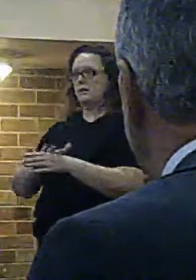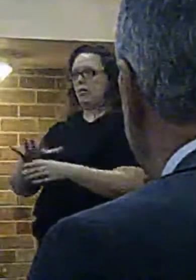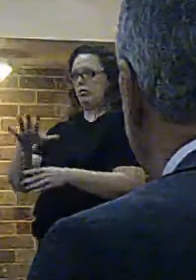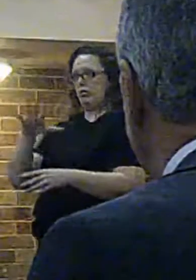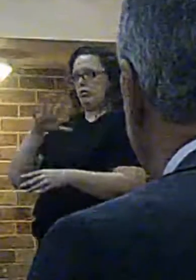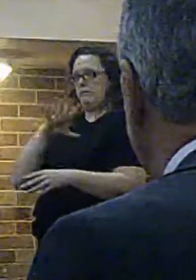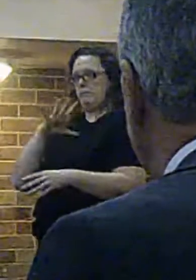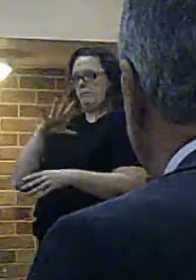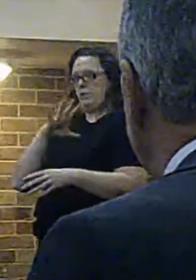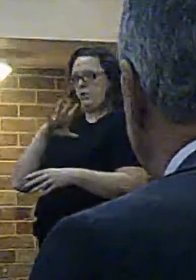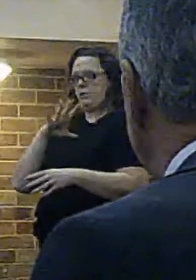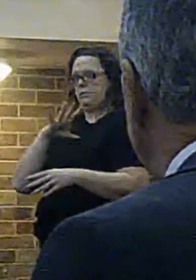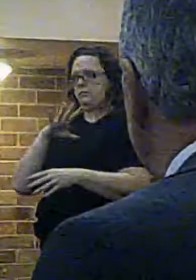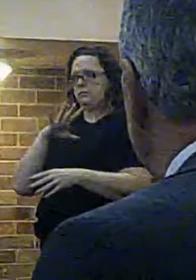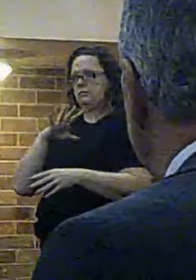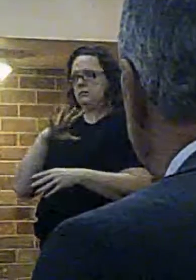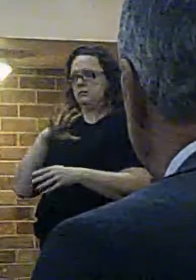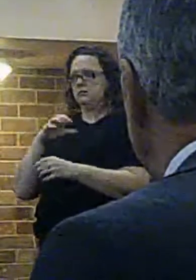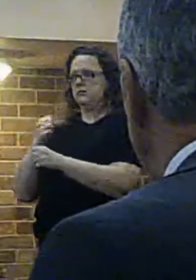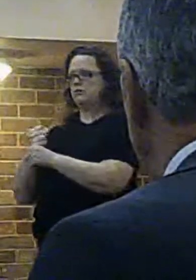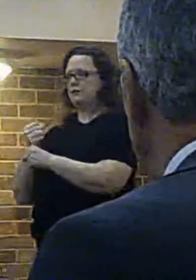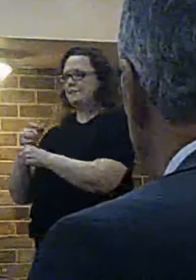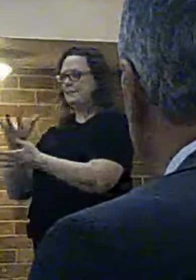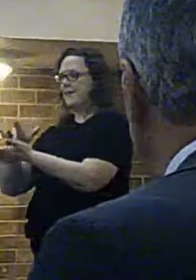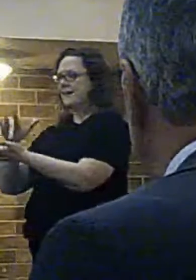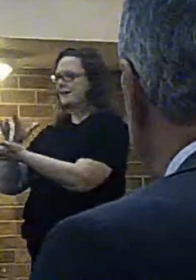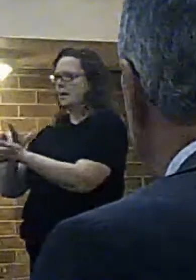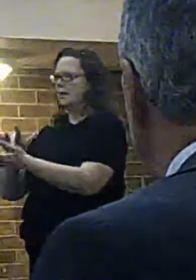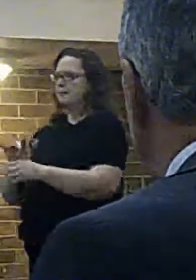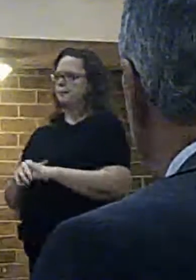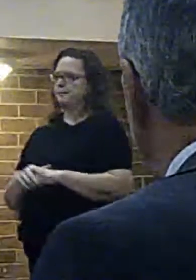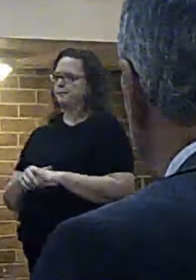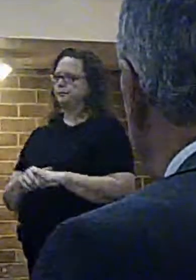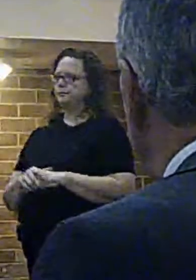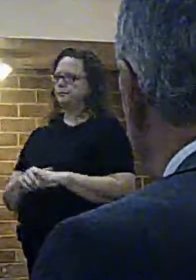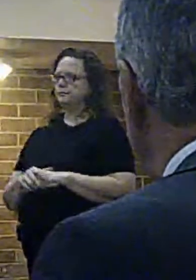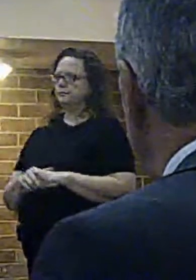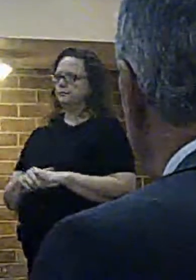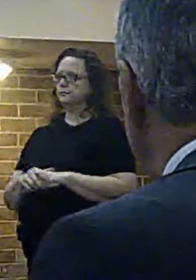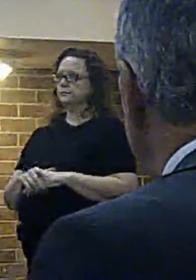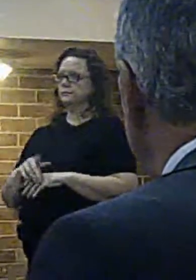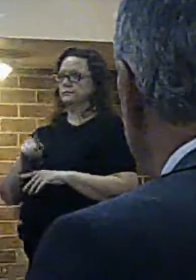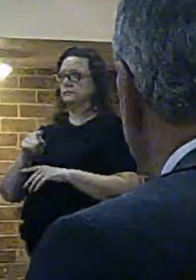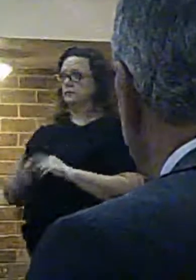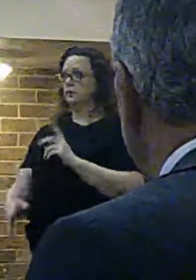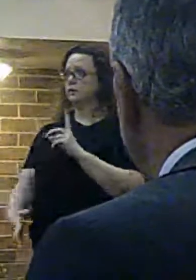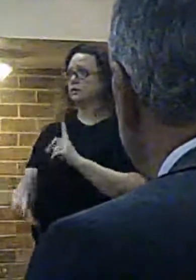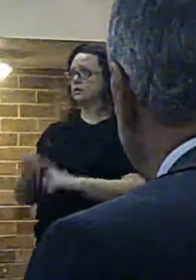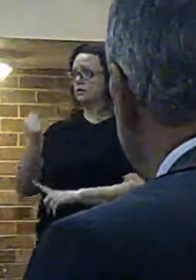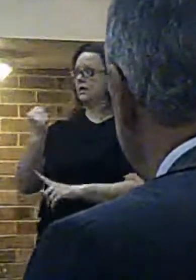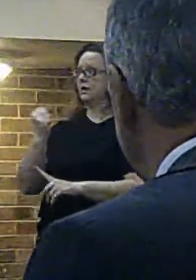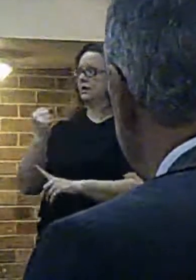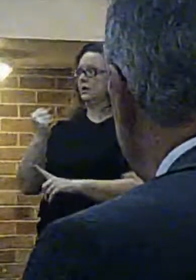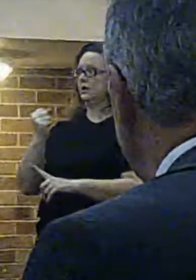and what i also said is that in order to achieve the required